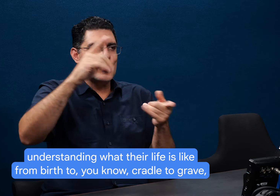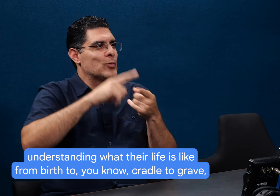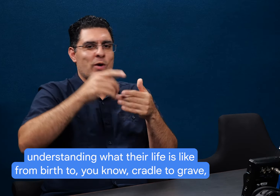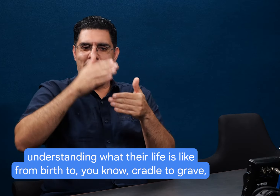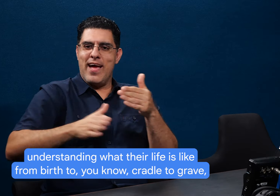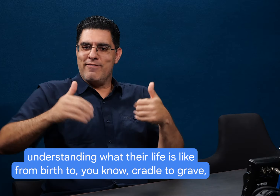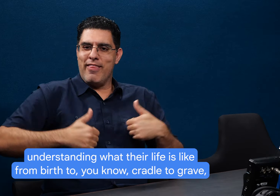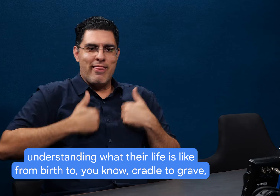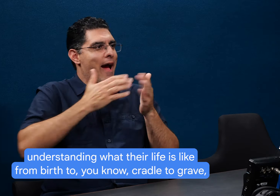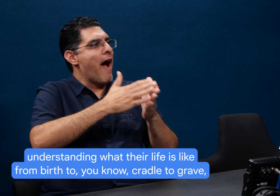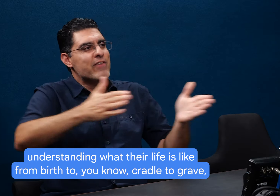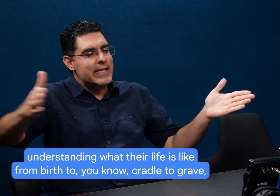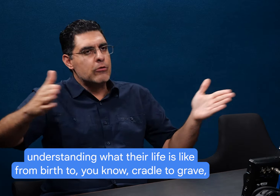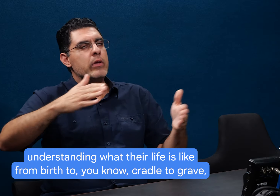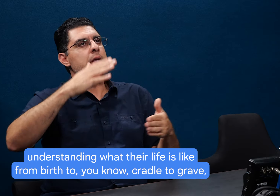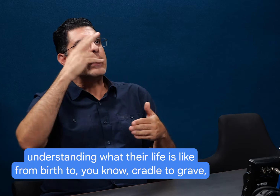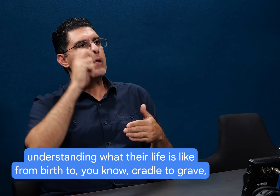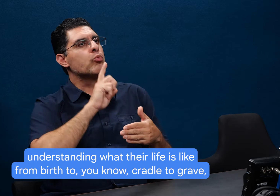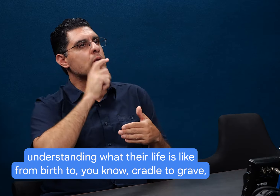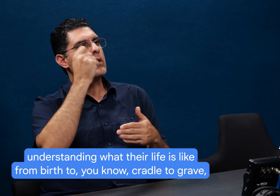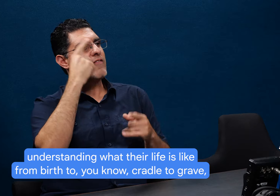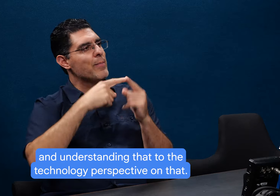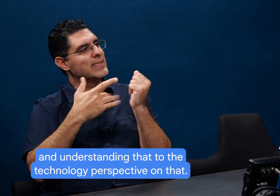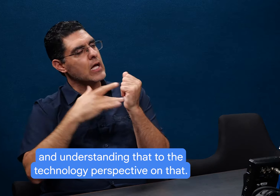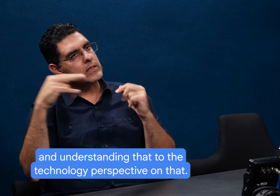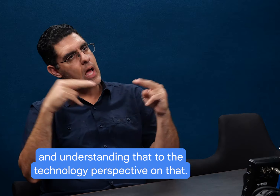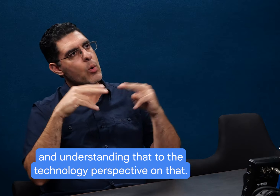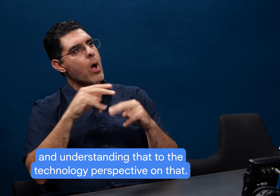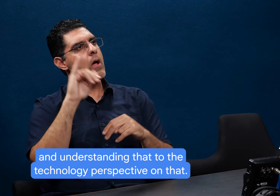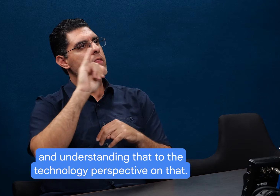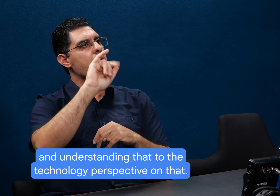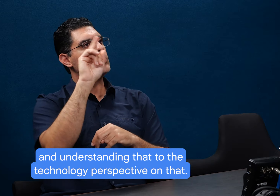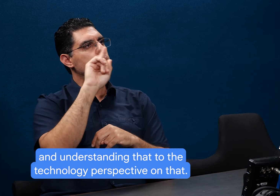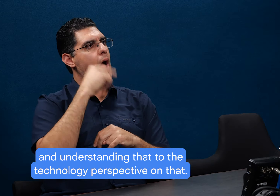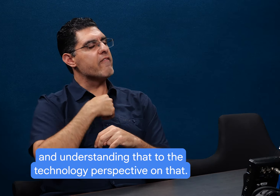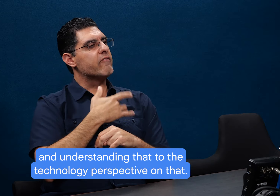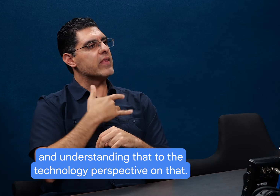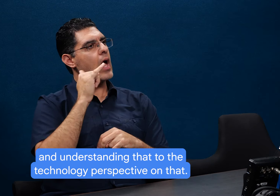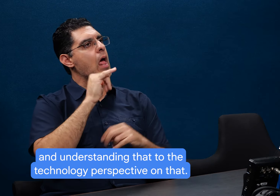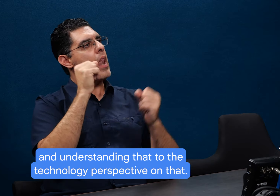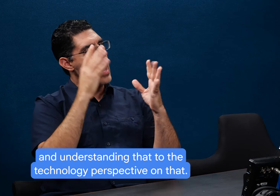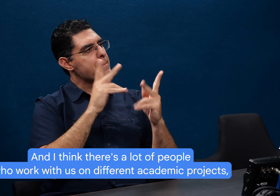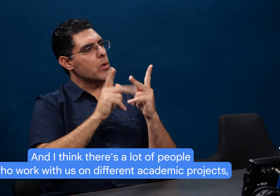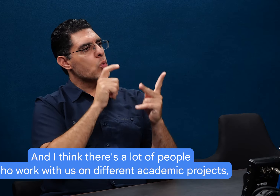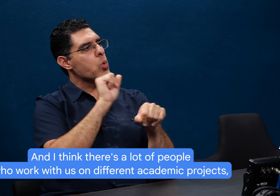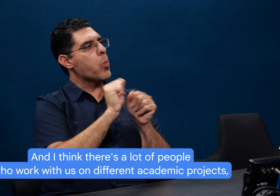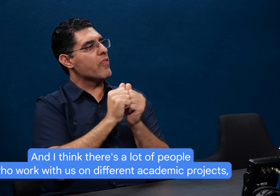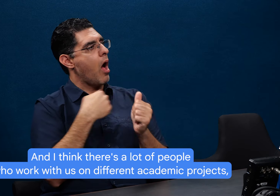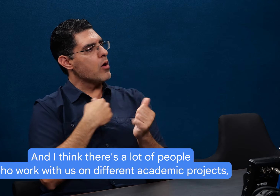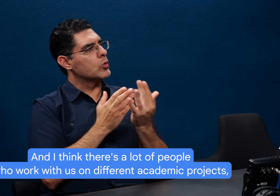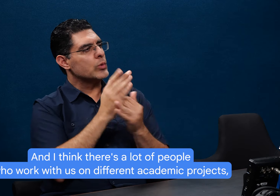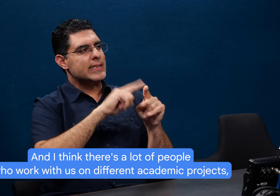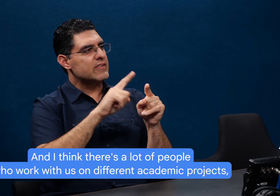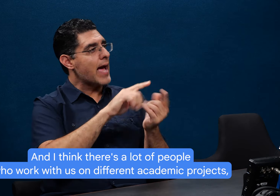understanding what their life is like from birth to, you know, cradle to grave and understanding that the technology perspective on that. And I think there's a